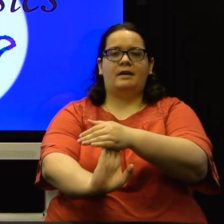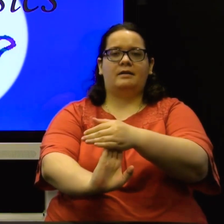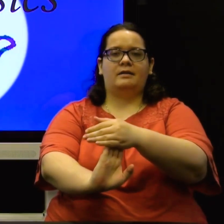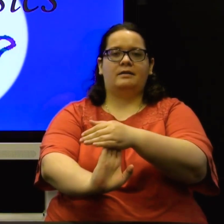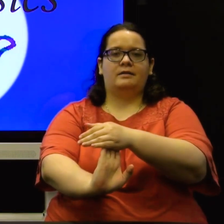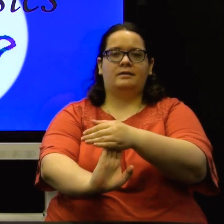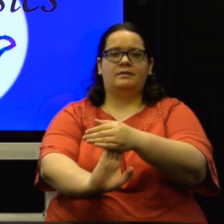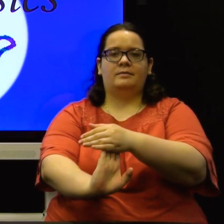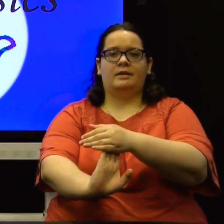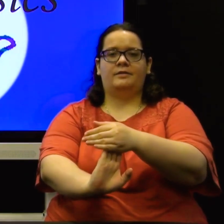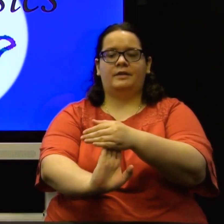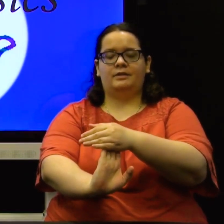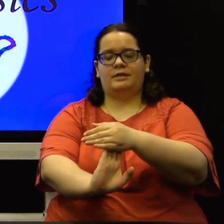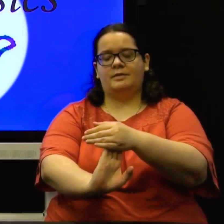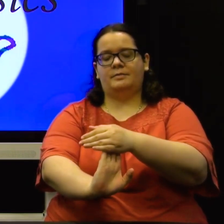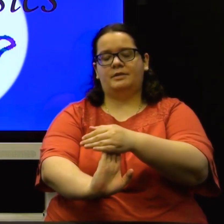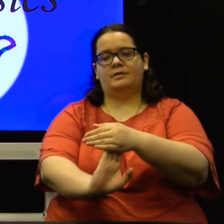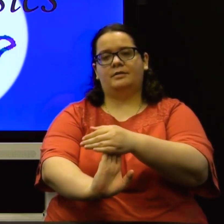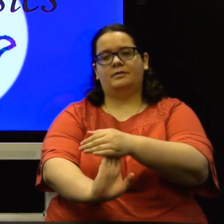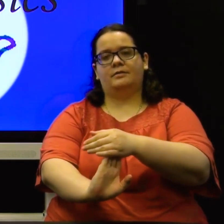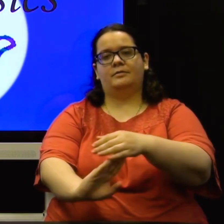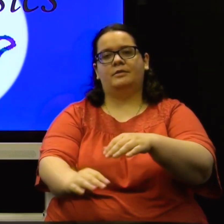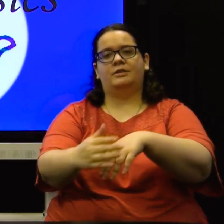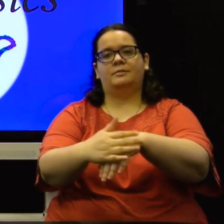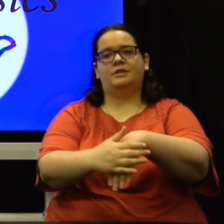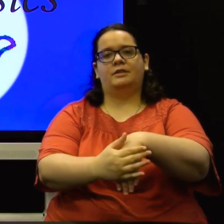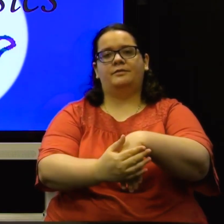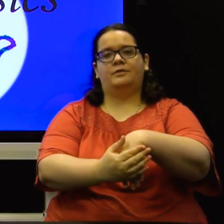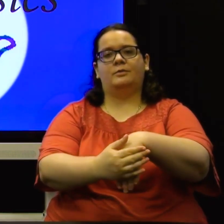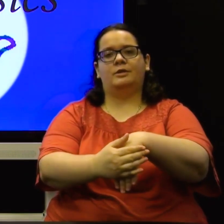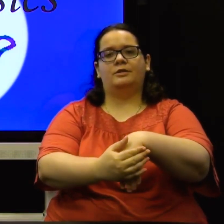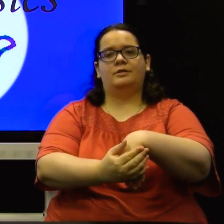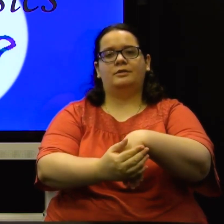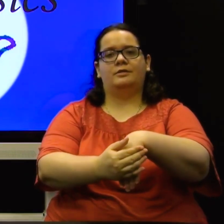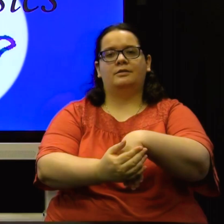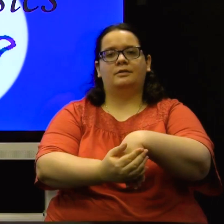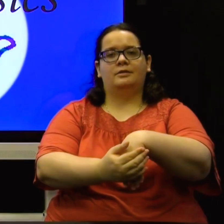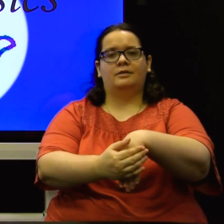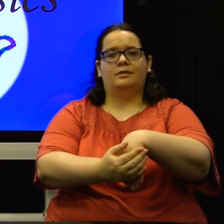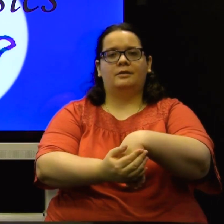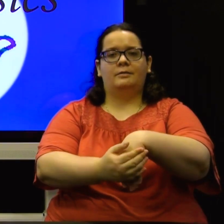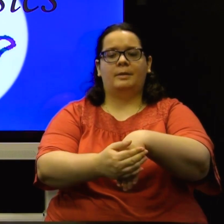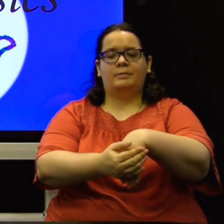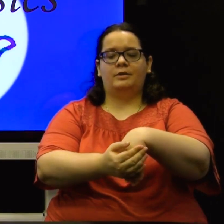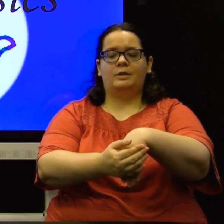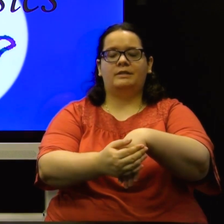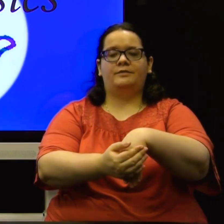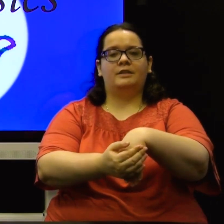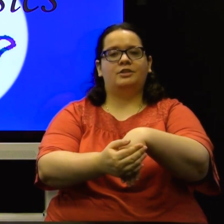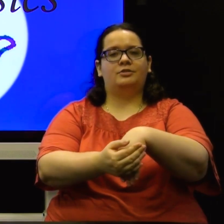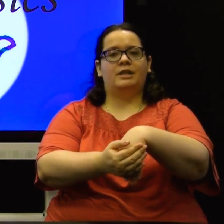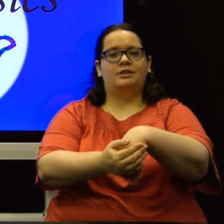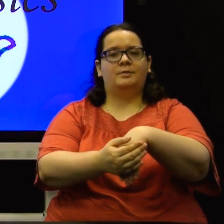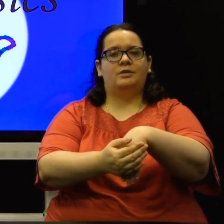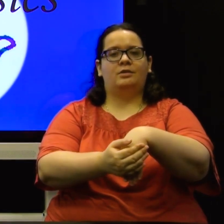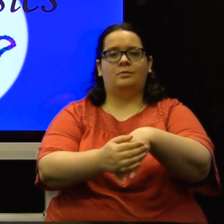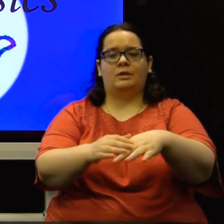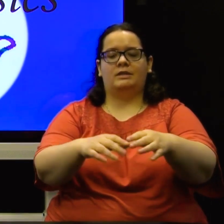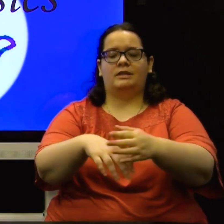by the fingertips. Push them gently forward. Remember, you want to feel a stretch but you don't want it